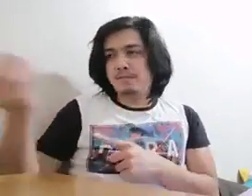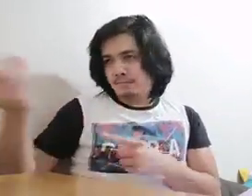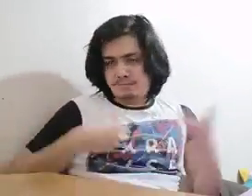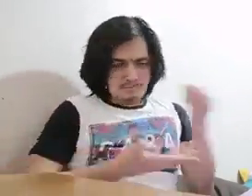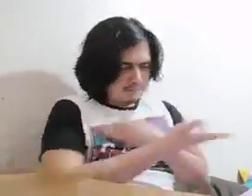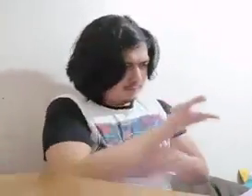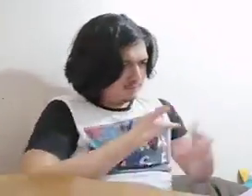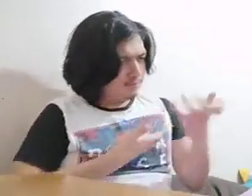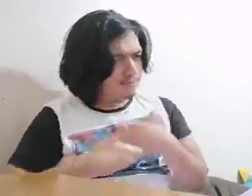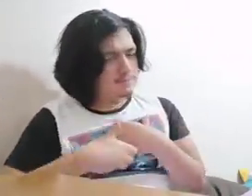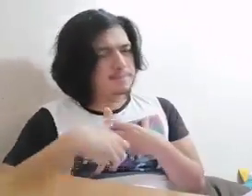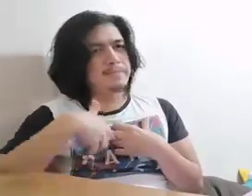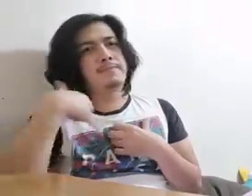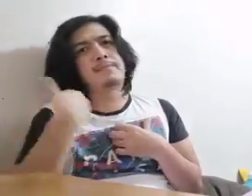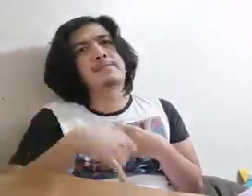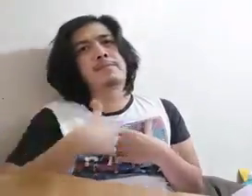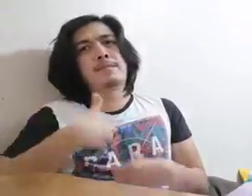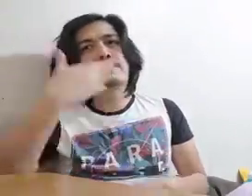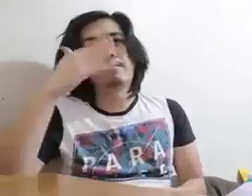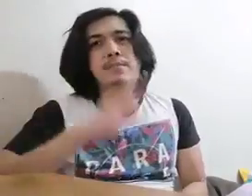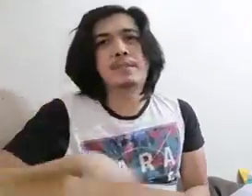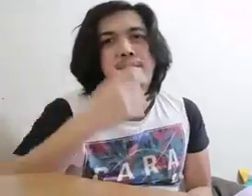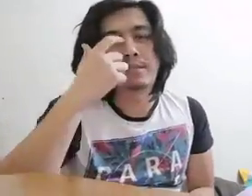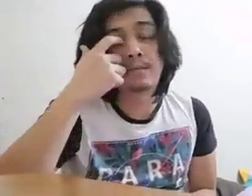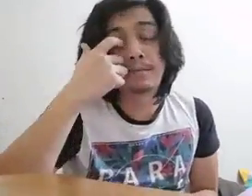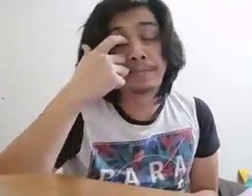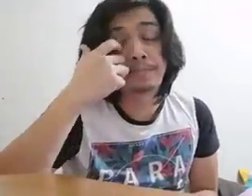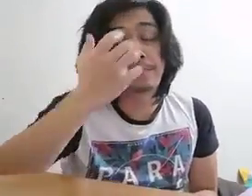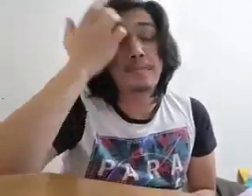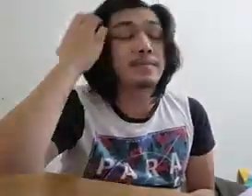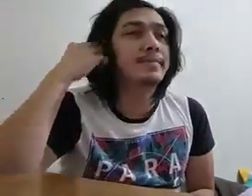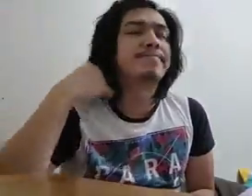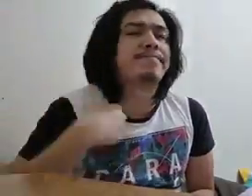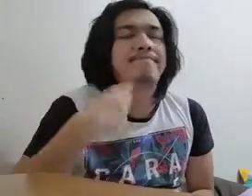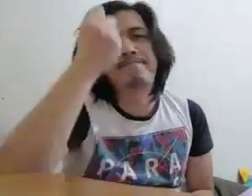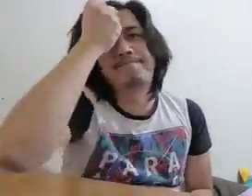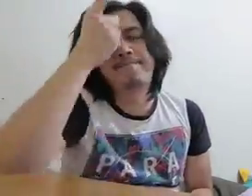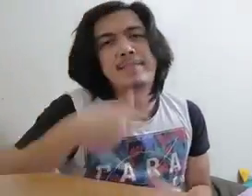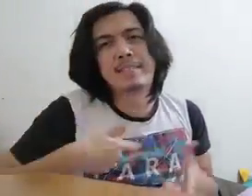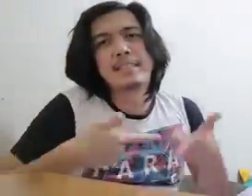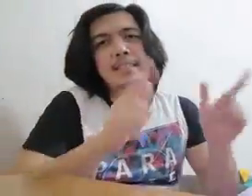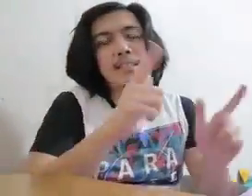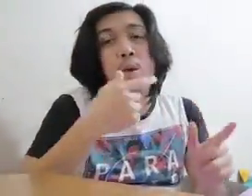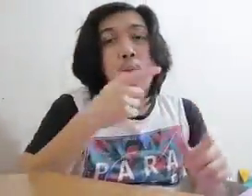Why are cleaning up? Wait, are cleaning up? are